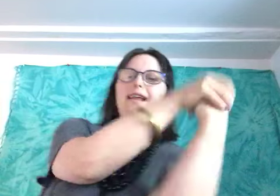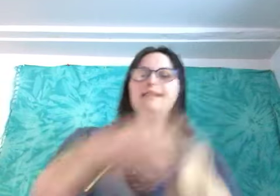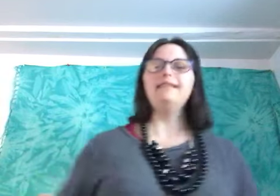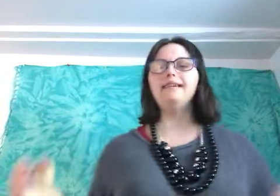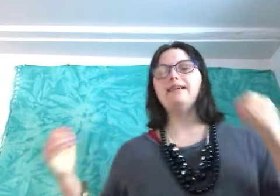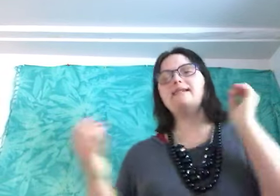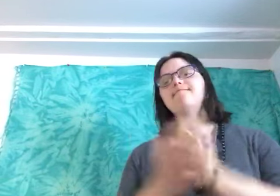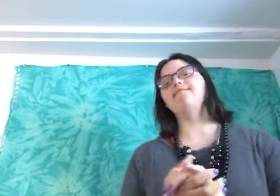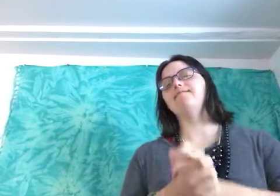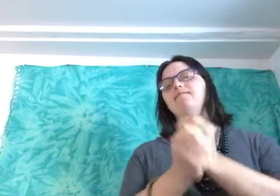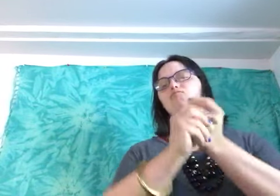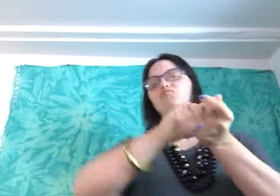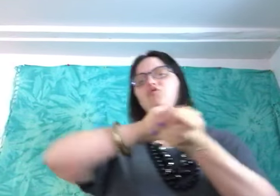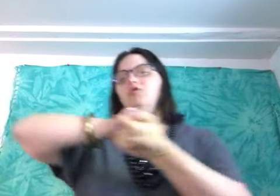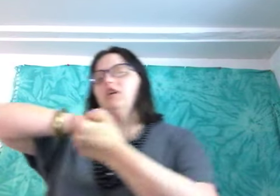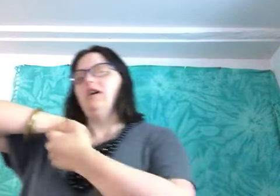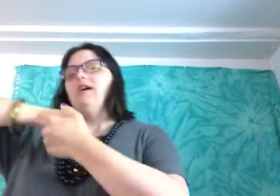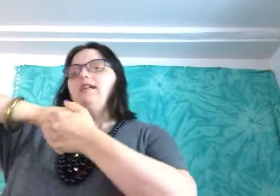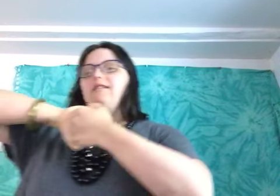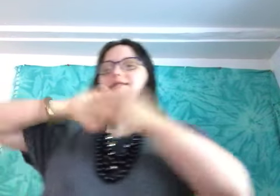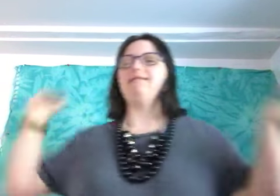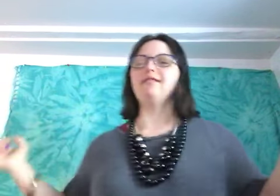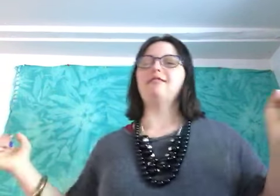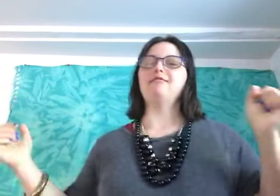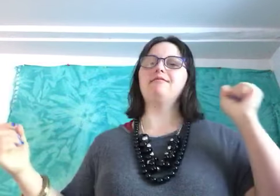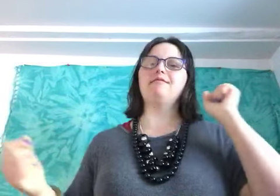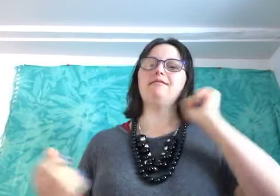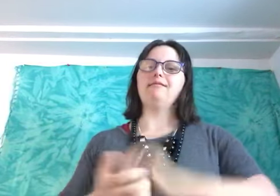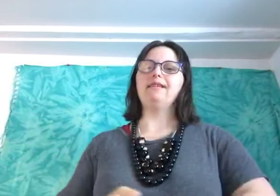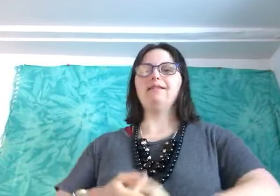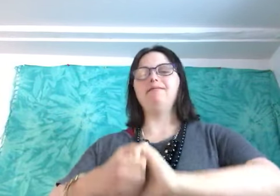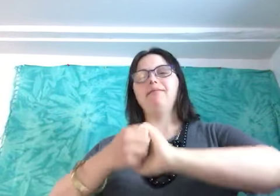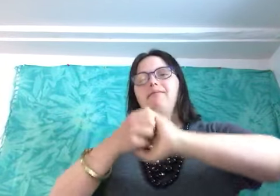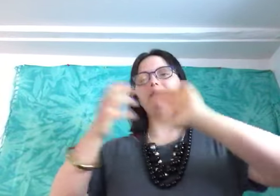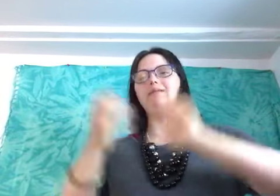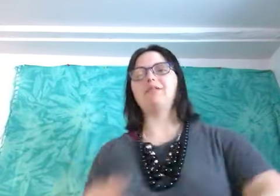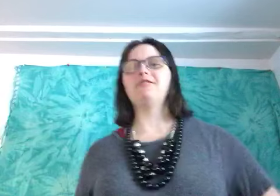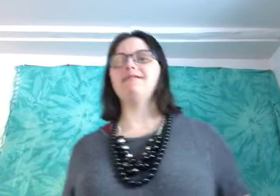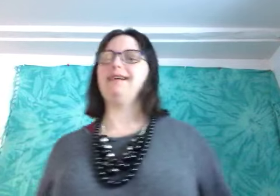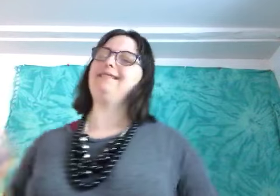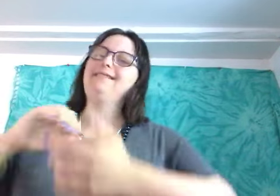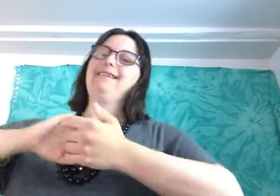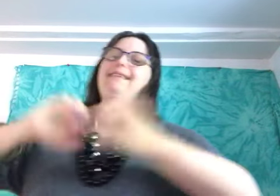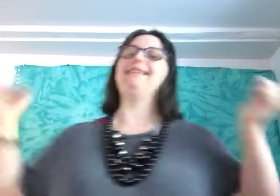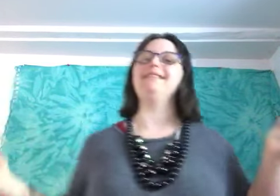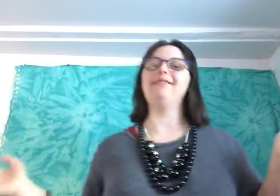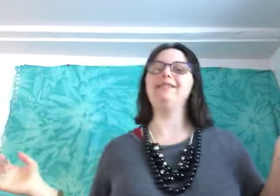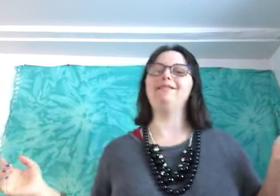there's nothing nothing much to say so that's getting to the video